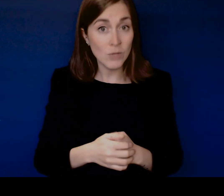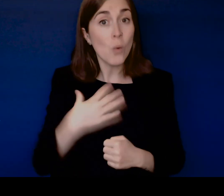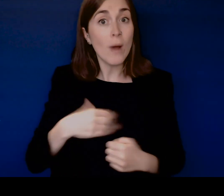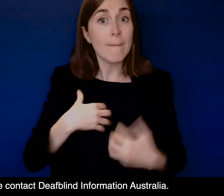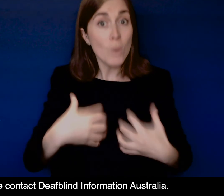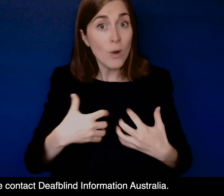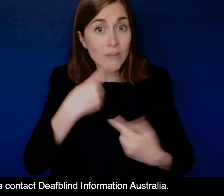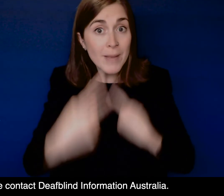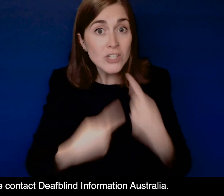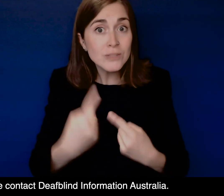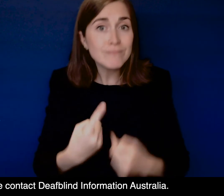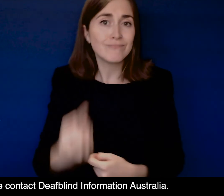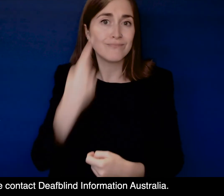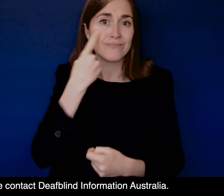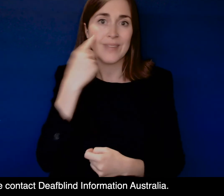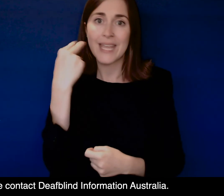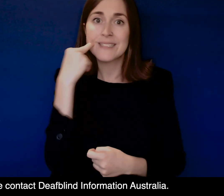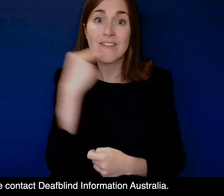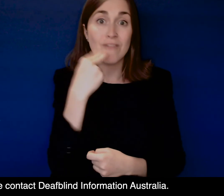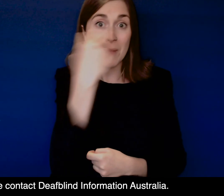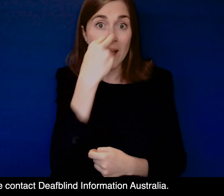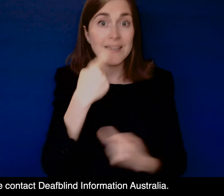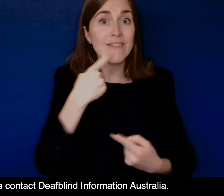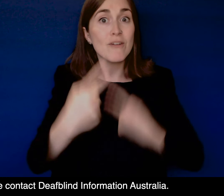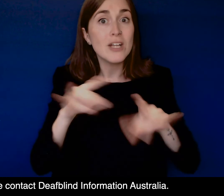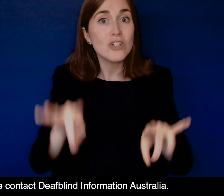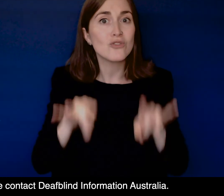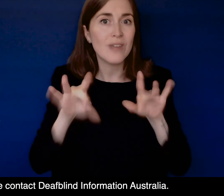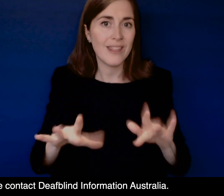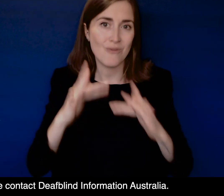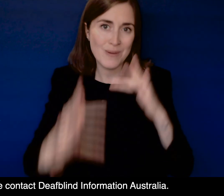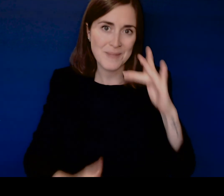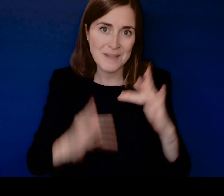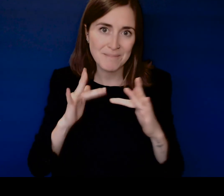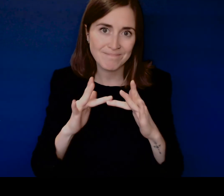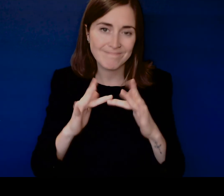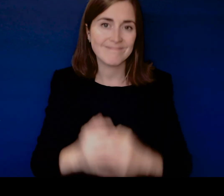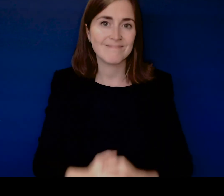For further information, please contact DeafBlind Information Australia